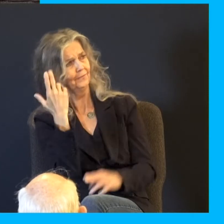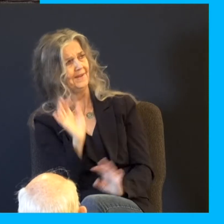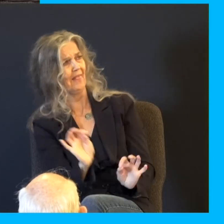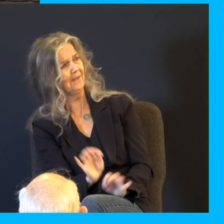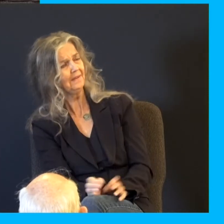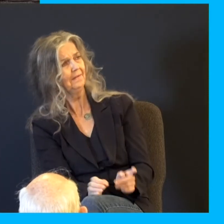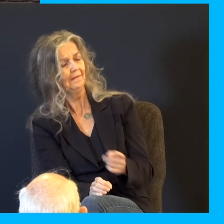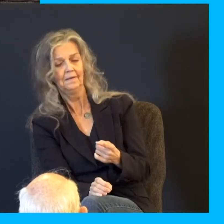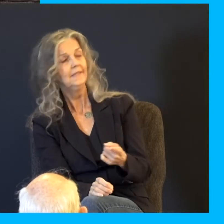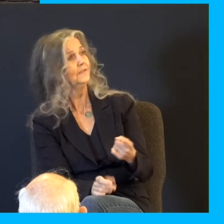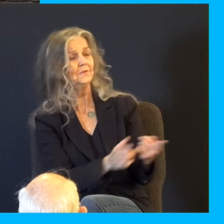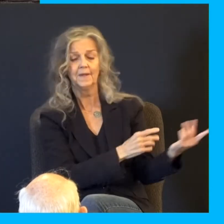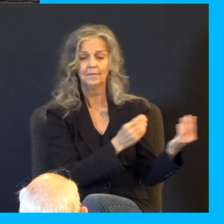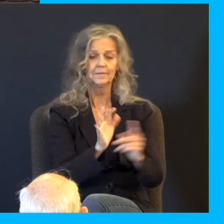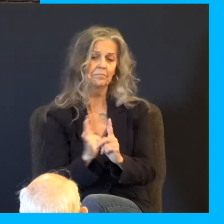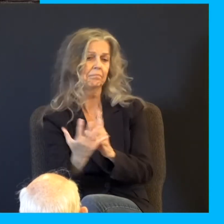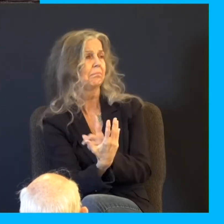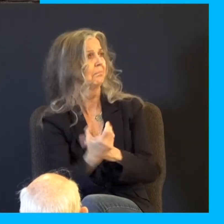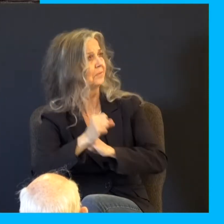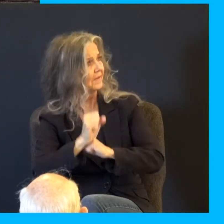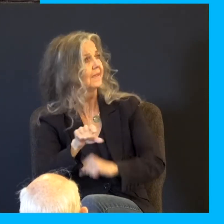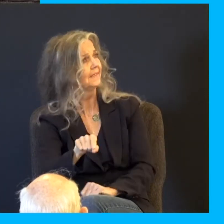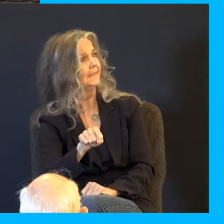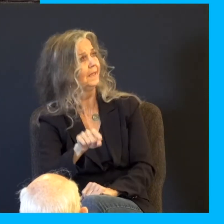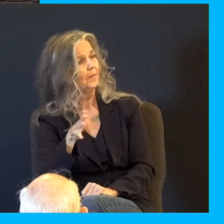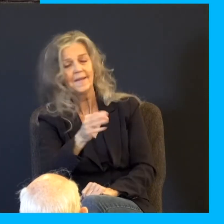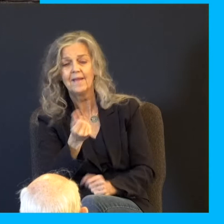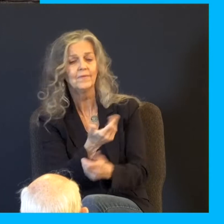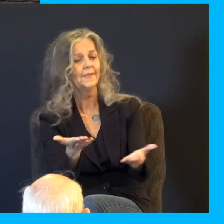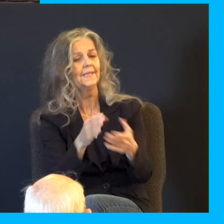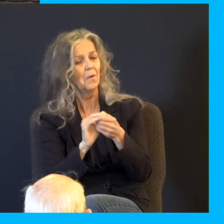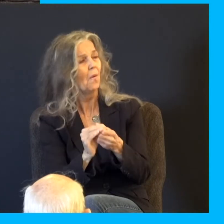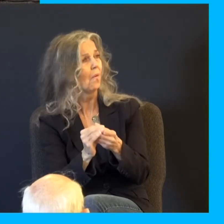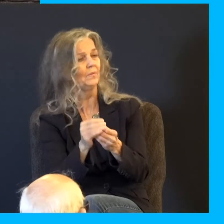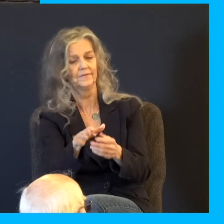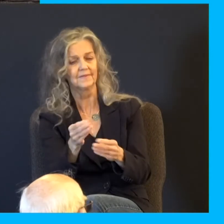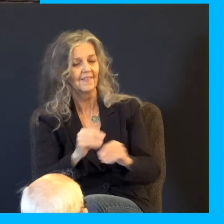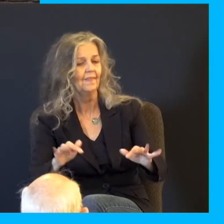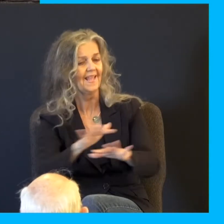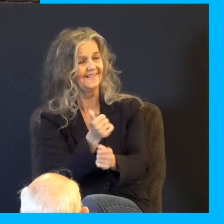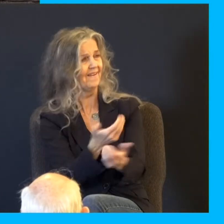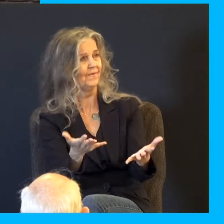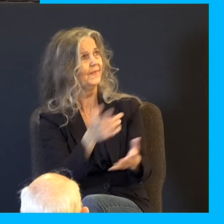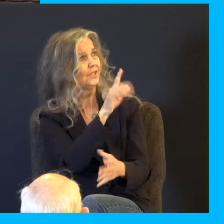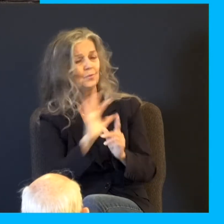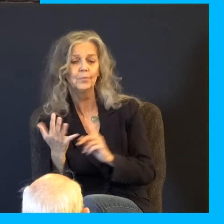Hast thou not made a hedge about him and about his house and about all that he hath on every side? And thou hast blessed the work of his hands and his